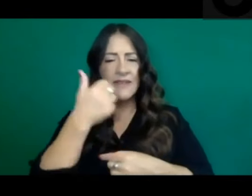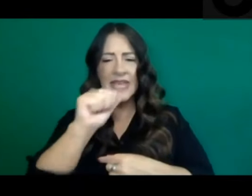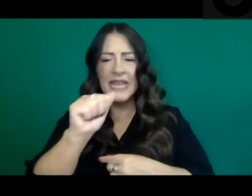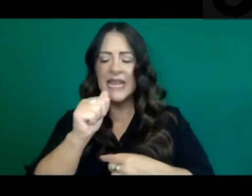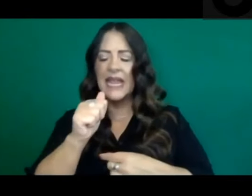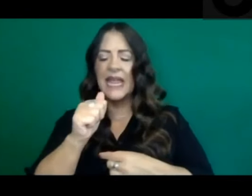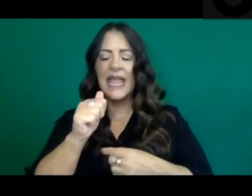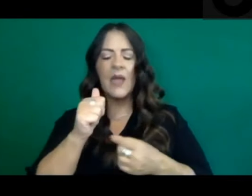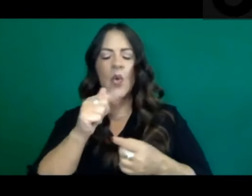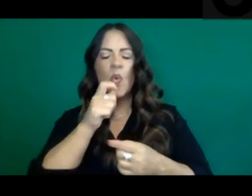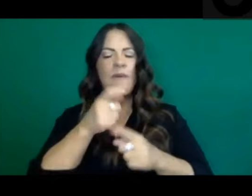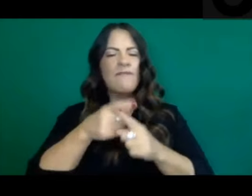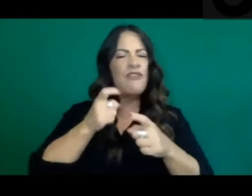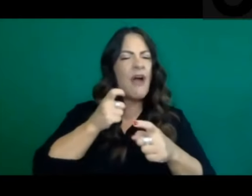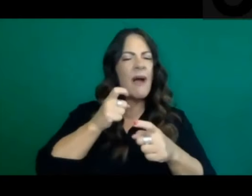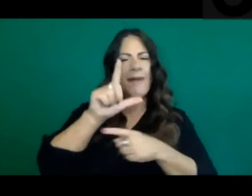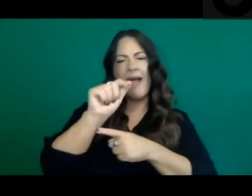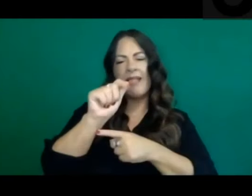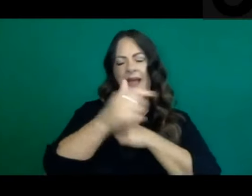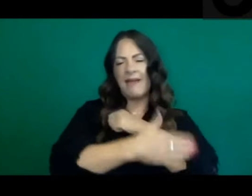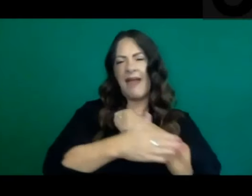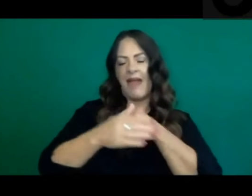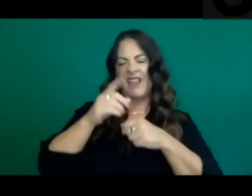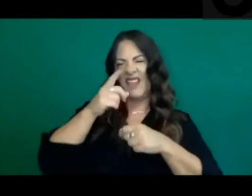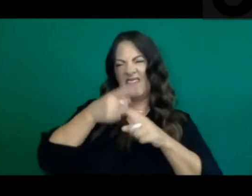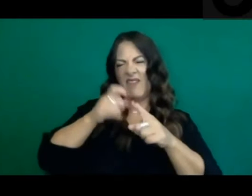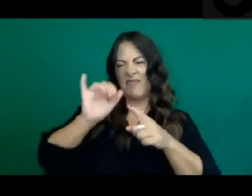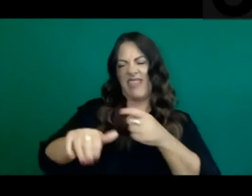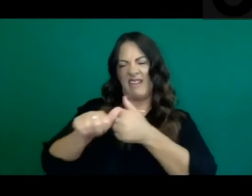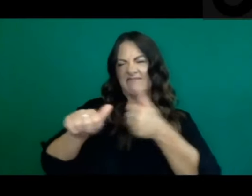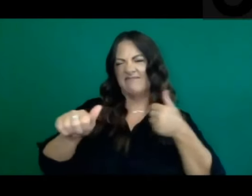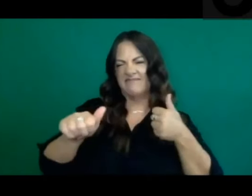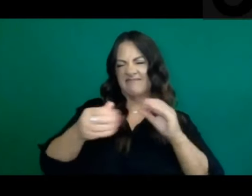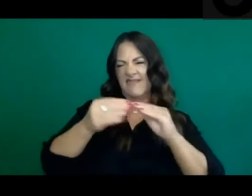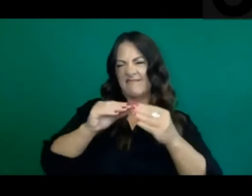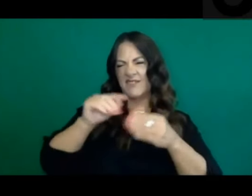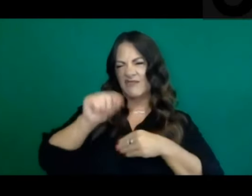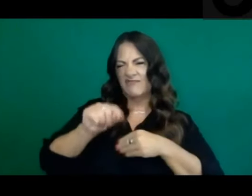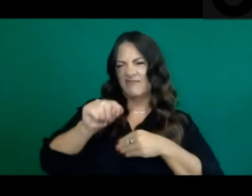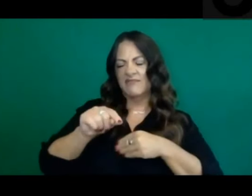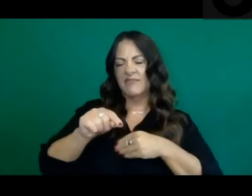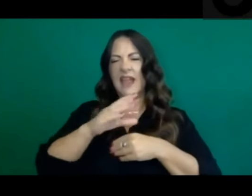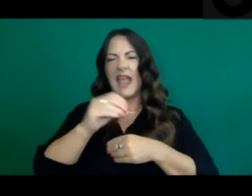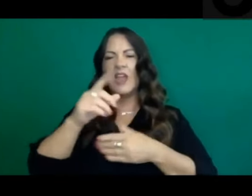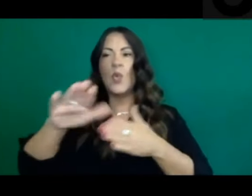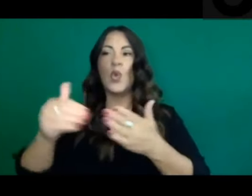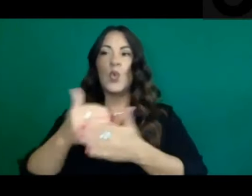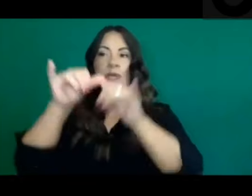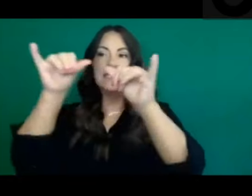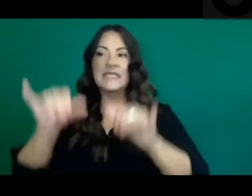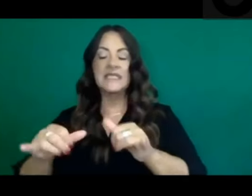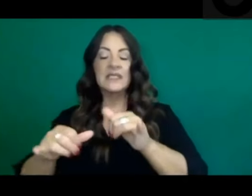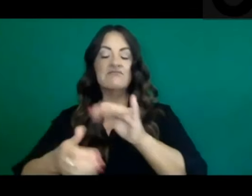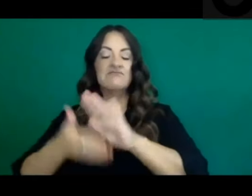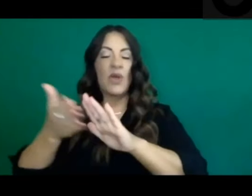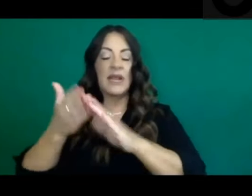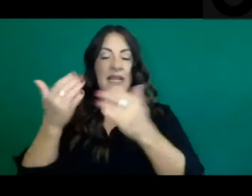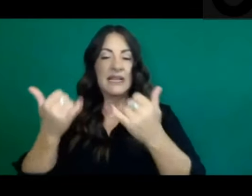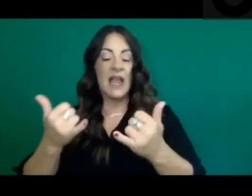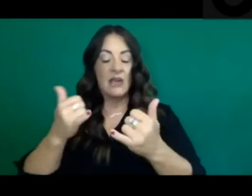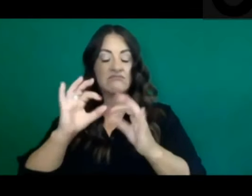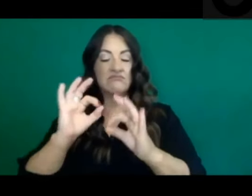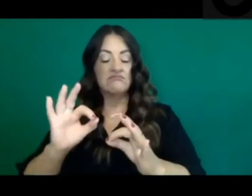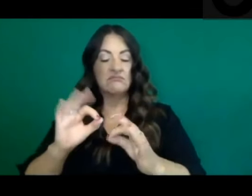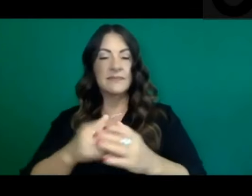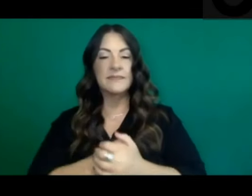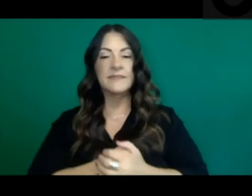County? And then also I'm wondering how quickly the replacement system can get up and running? Thank you. Yeah, so I went through some of that.